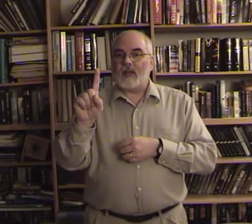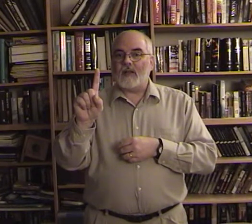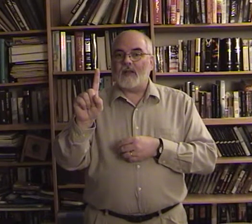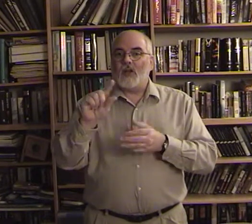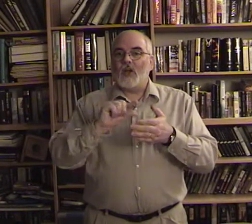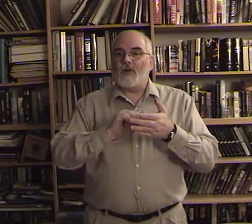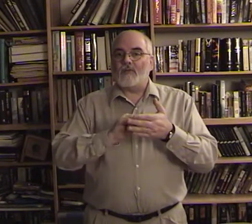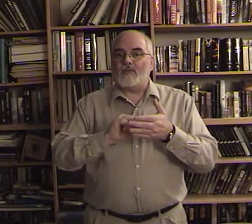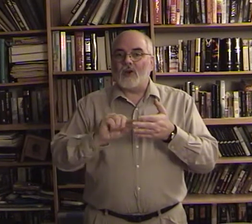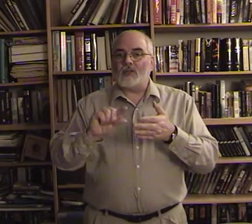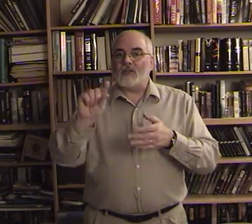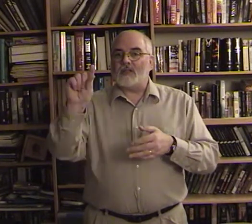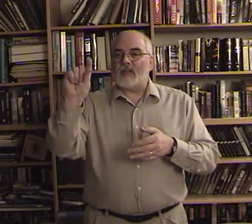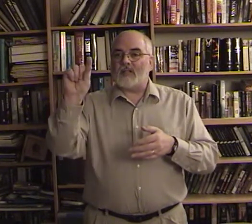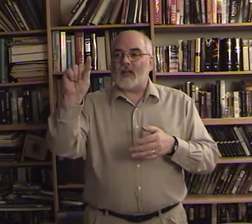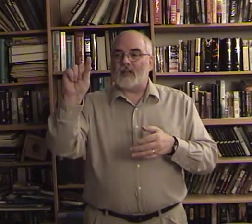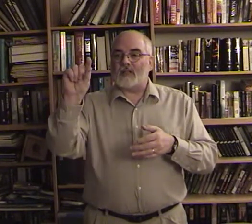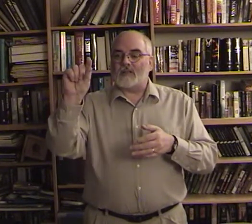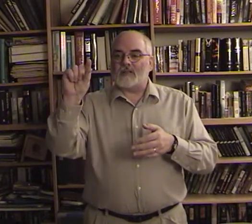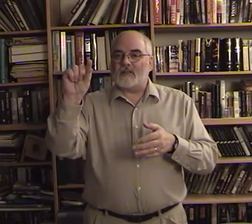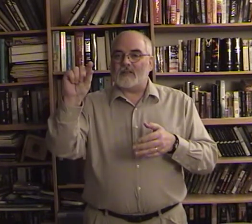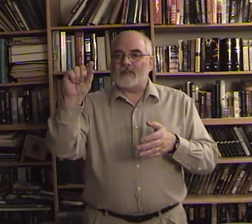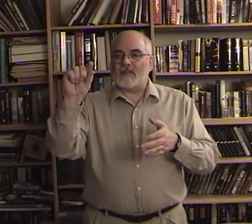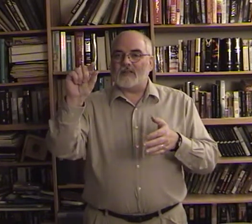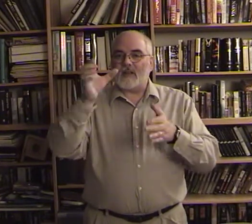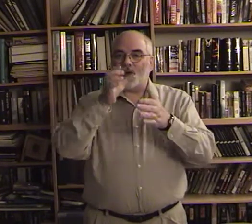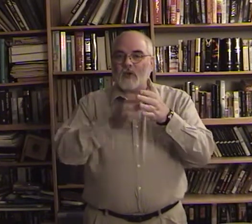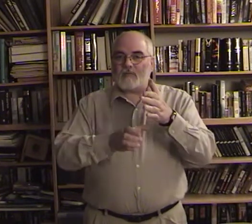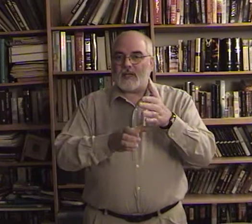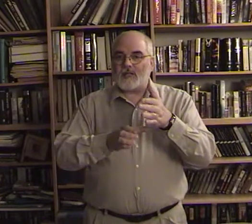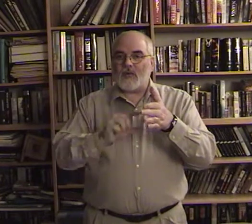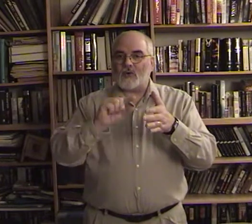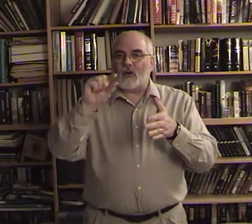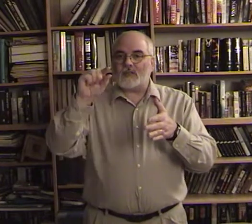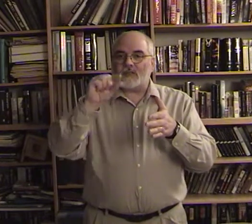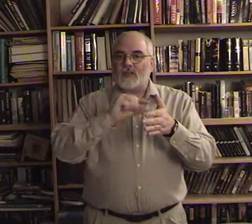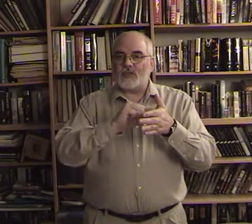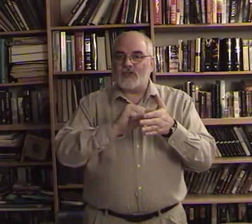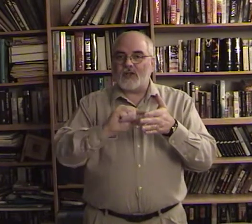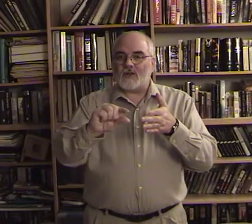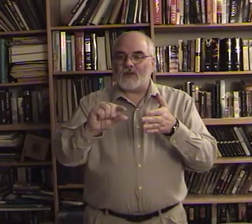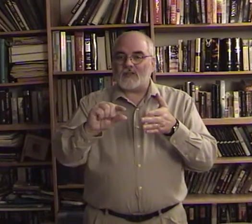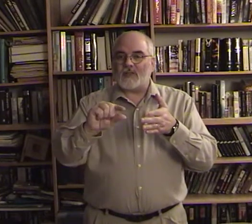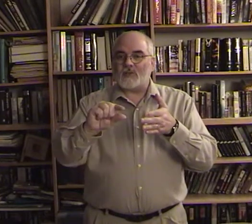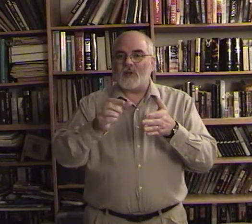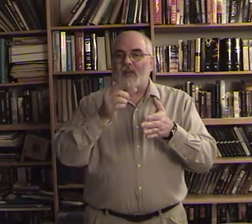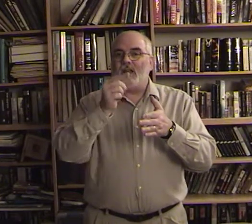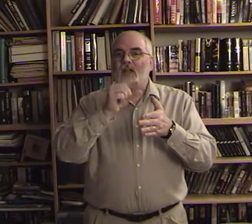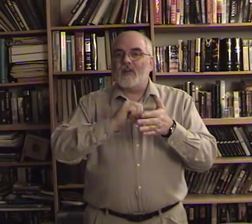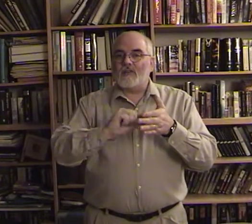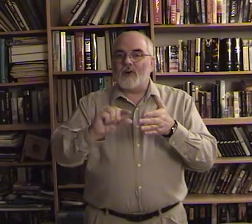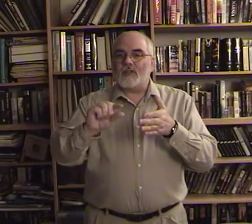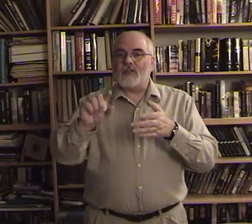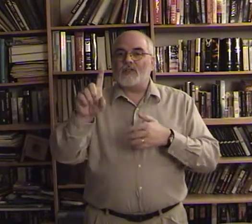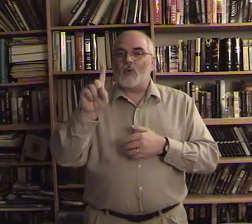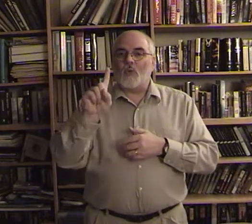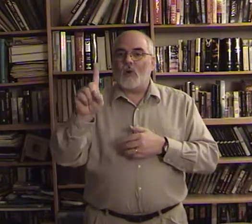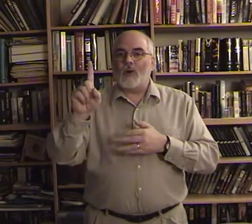verses is like a little instead of doing a big c across is a little g across this way verses 1